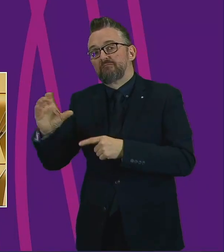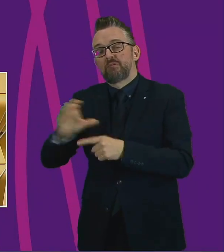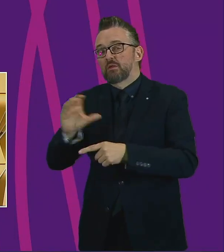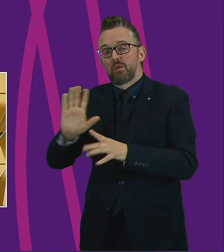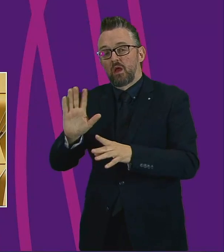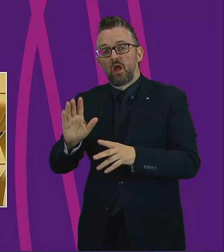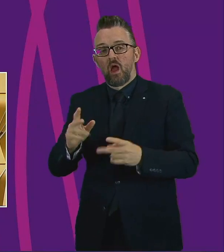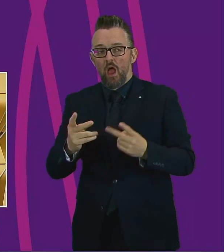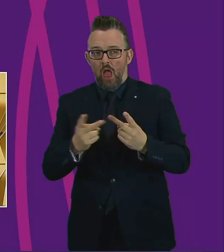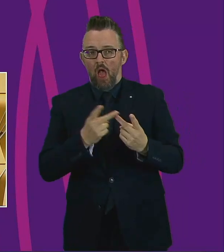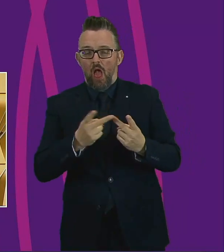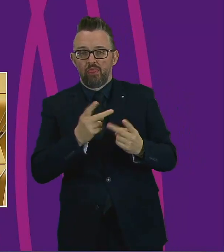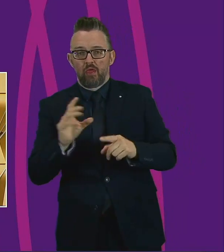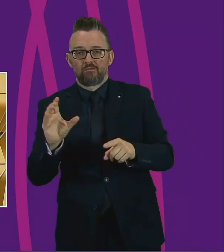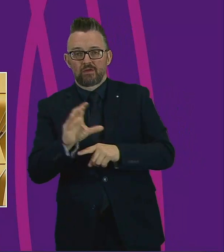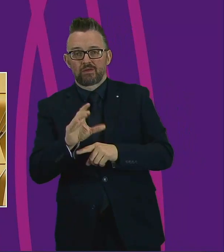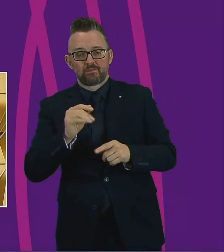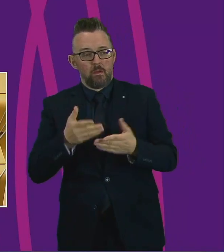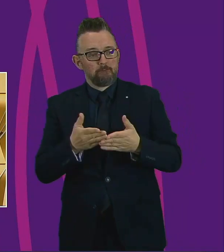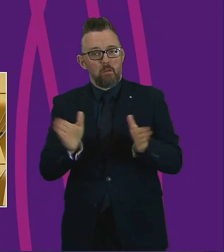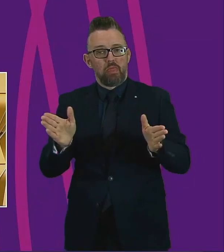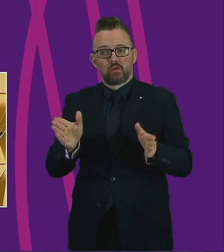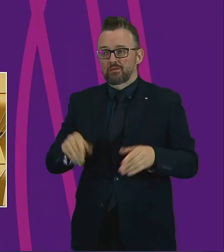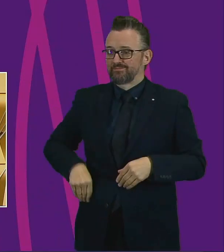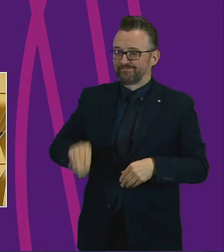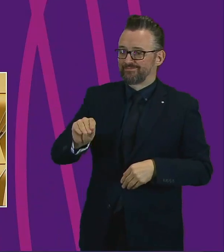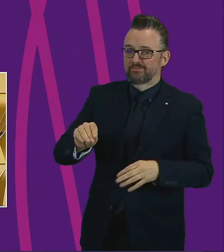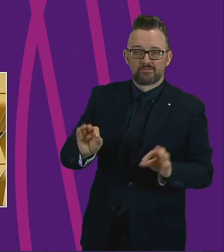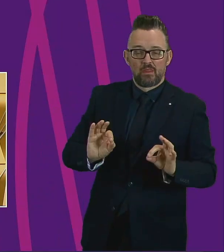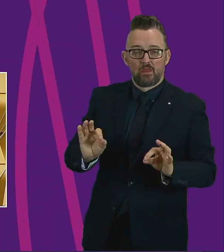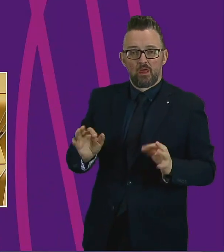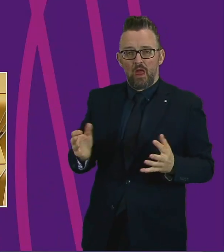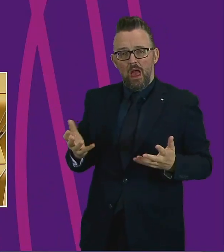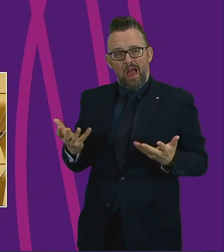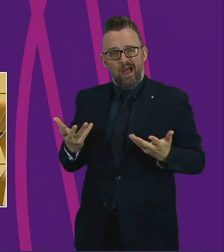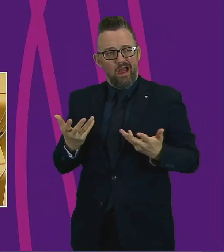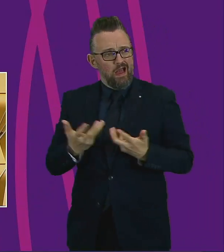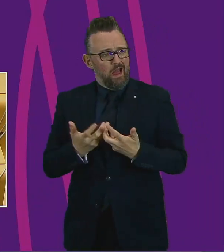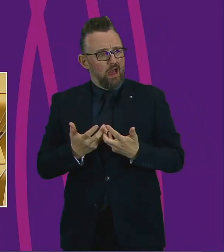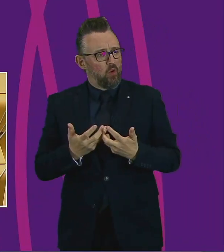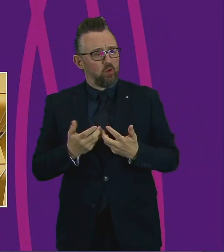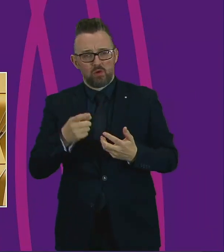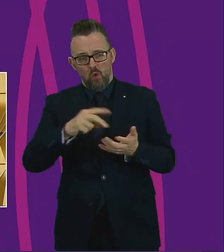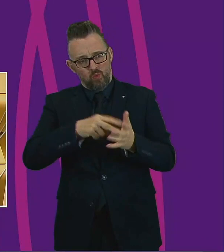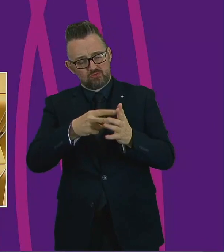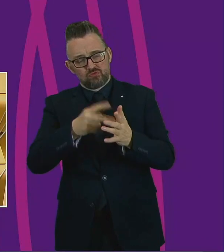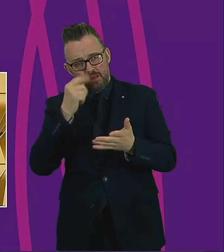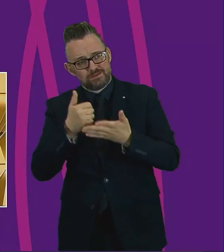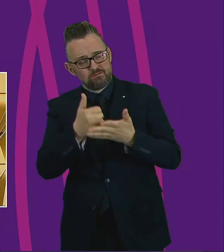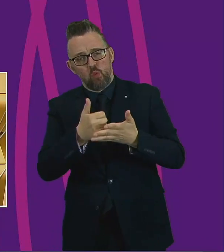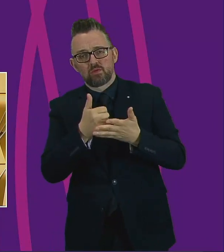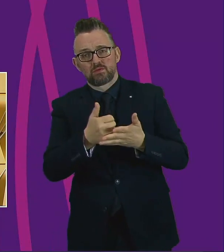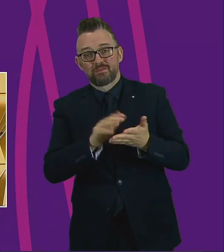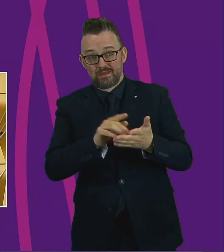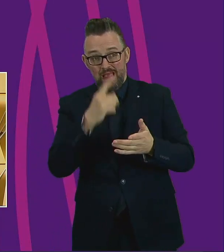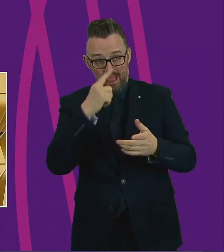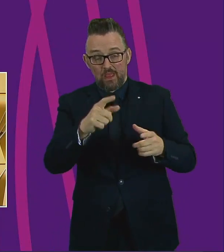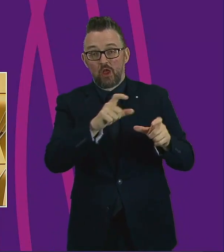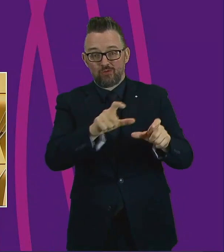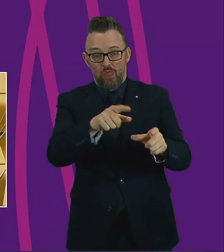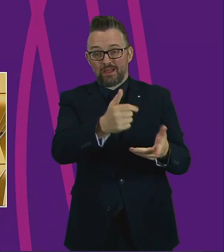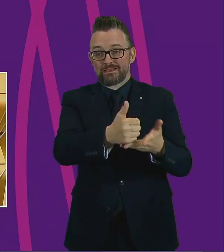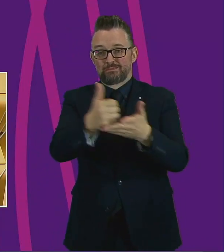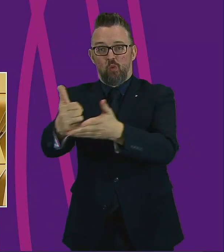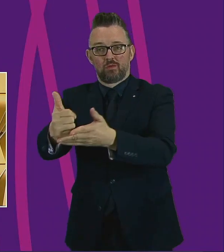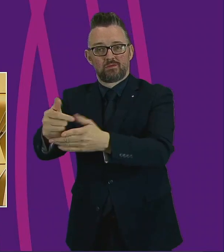funding that's come from the public or from institutions. How are we going to support those organisations so they're able to continue to support people in our